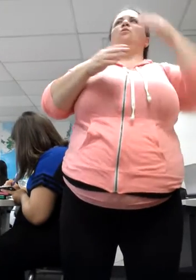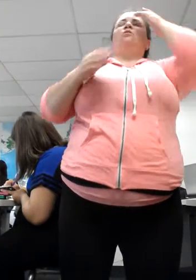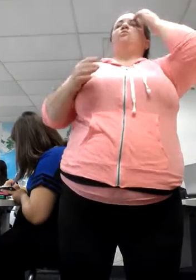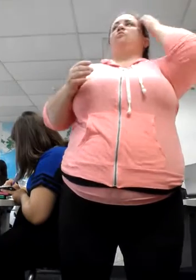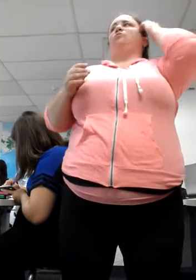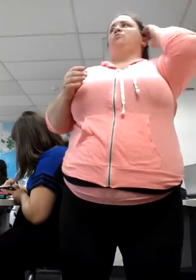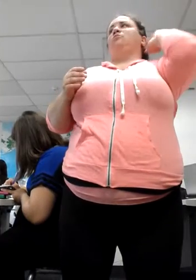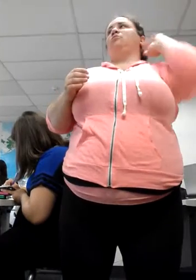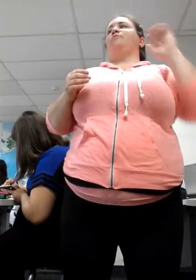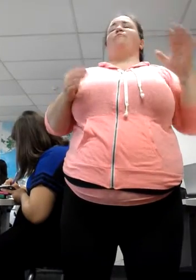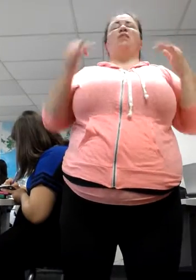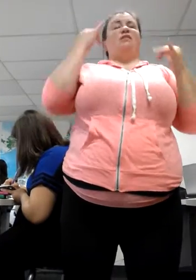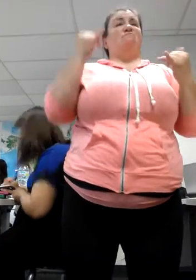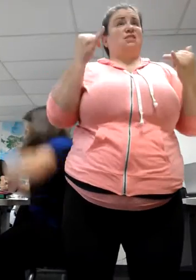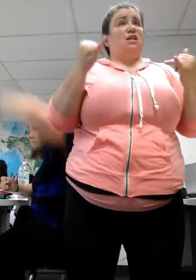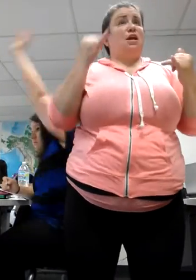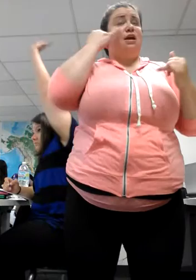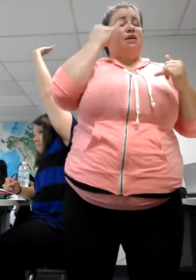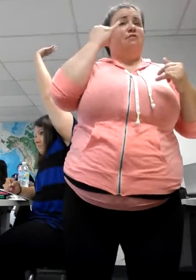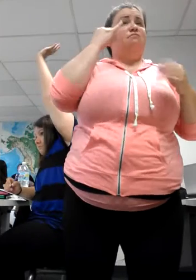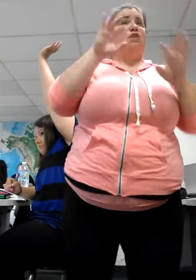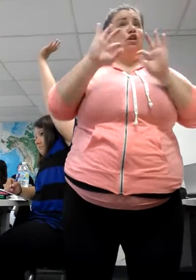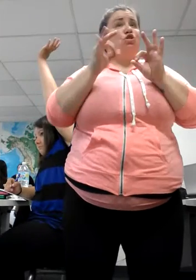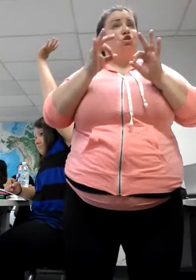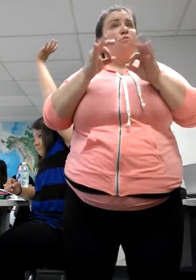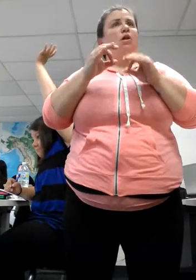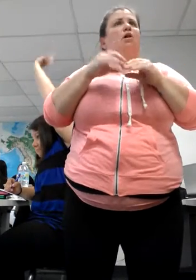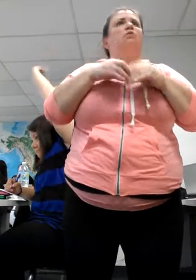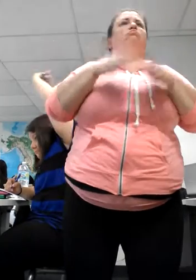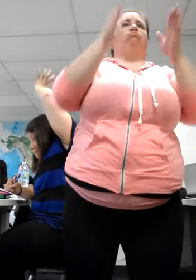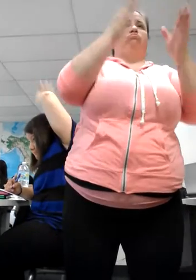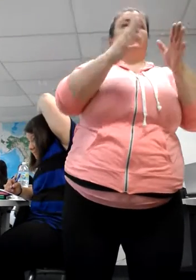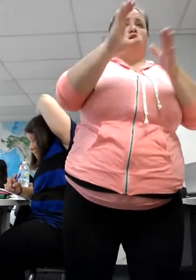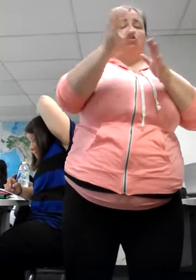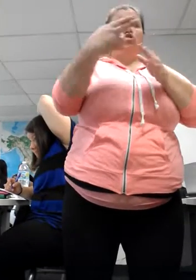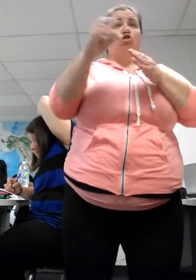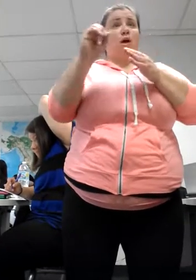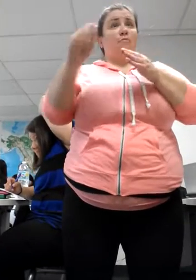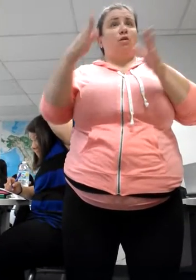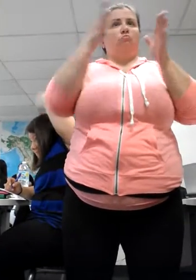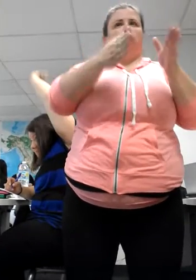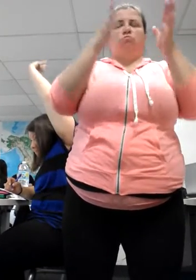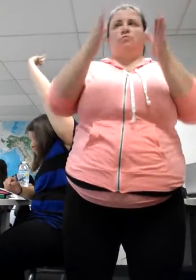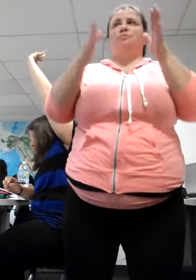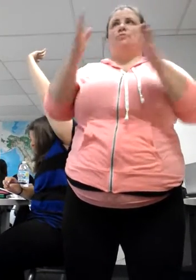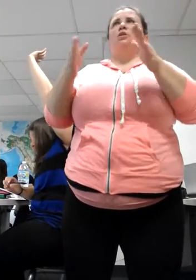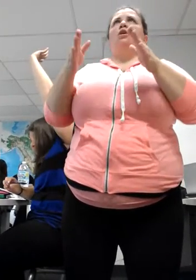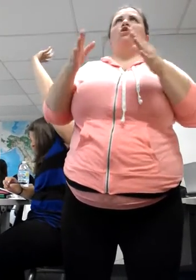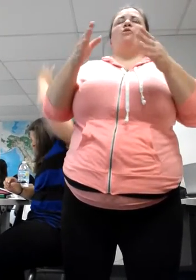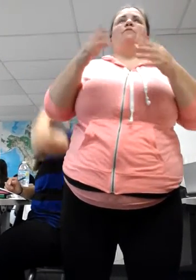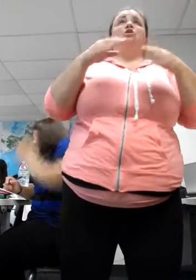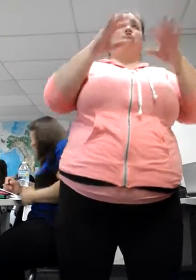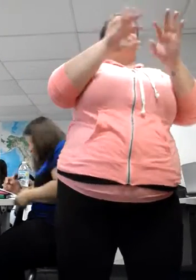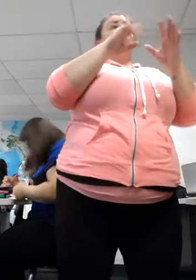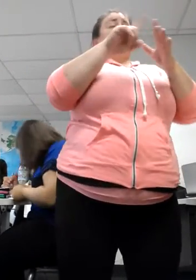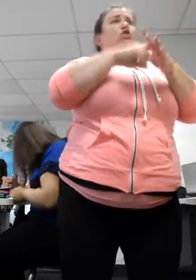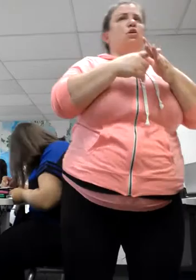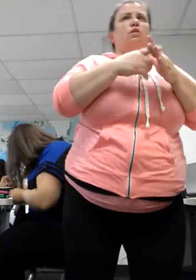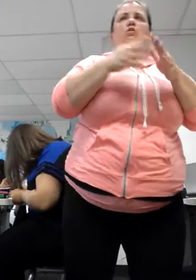you are a little choppy? You start to sign something and then you have to stop and think about it or you're searching for a sign. You have an incomplete sentence